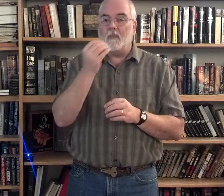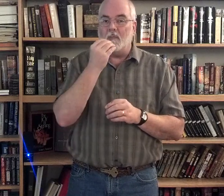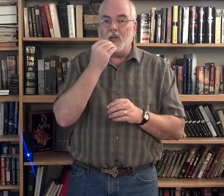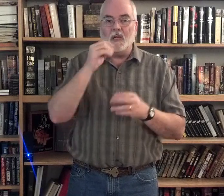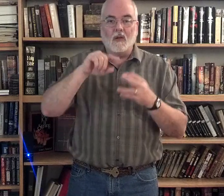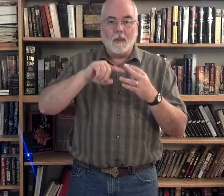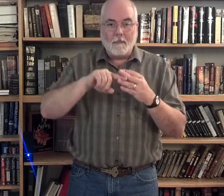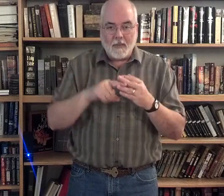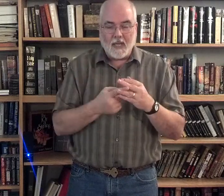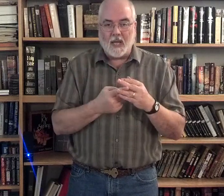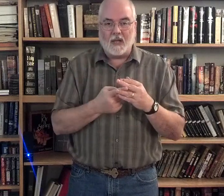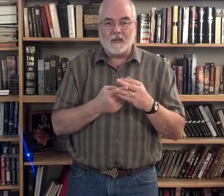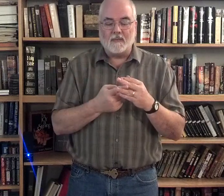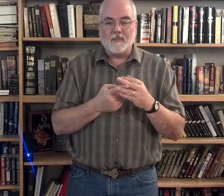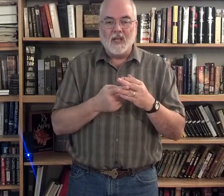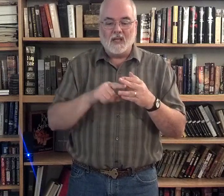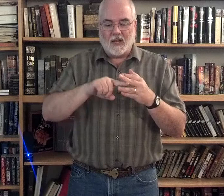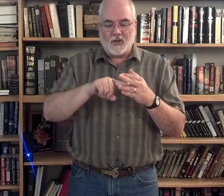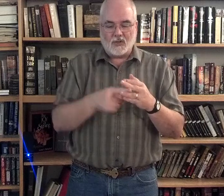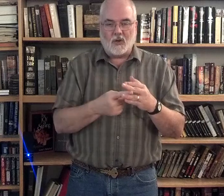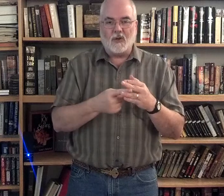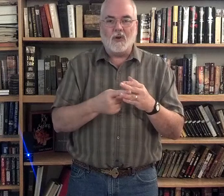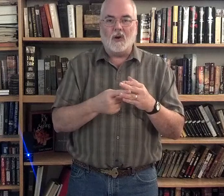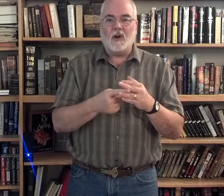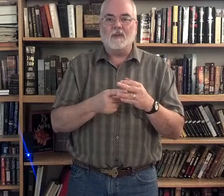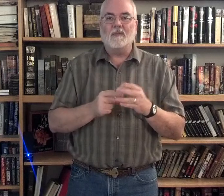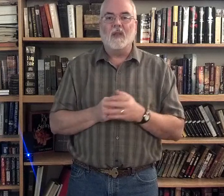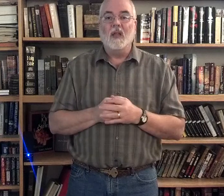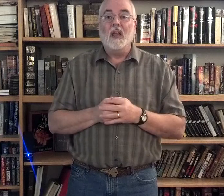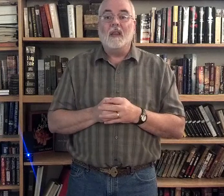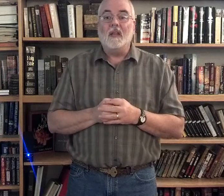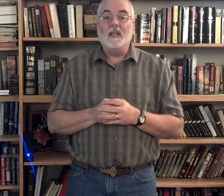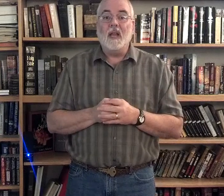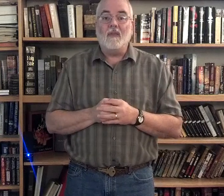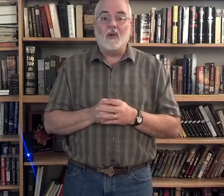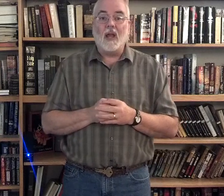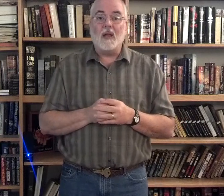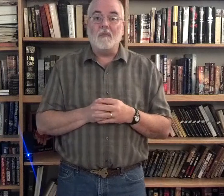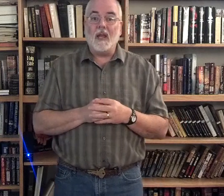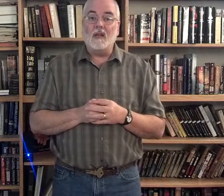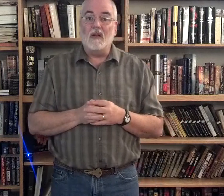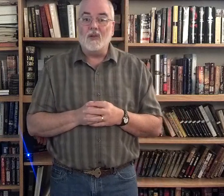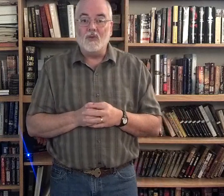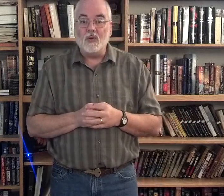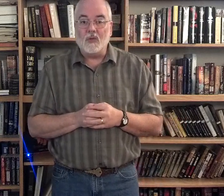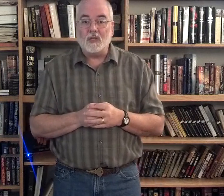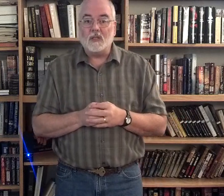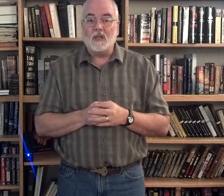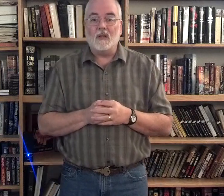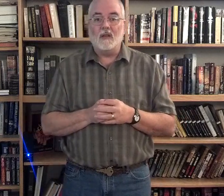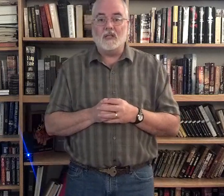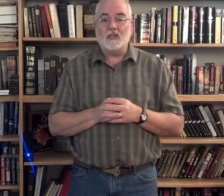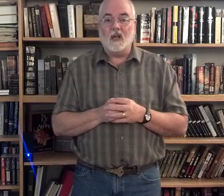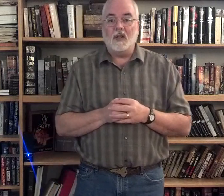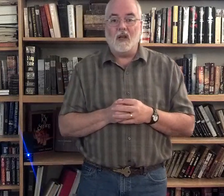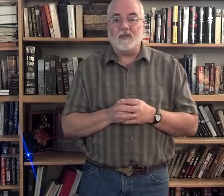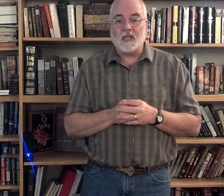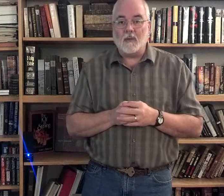Meal began. Like you're starting your car. The devil had made Judas the son of Simon